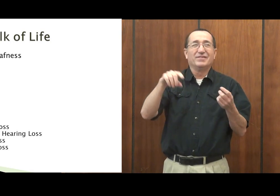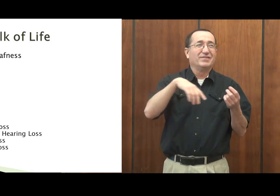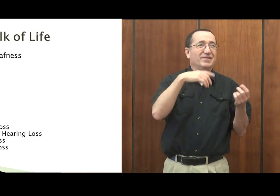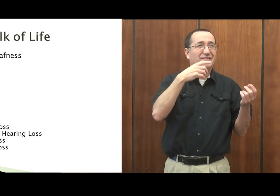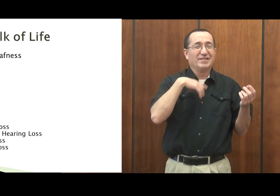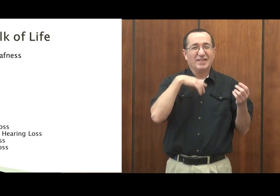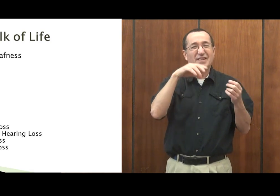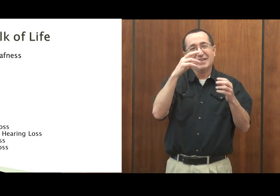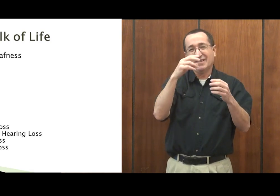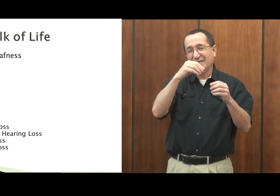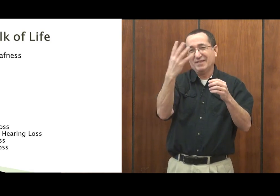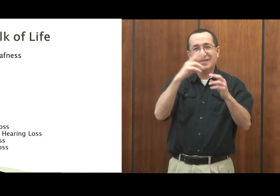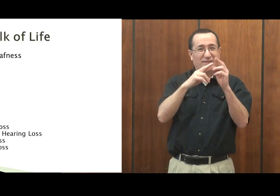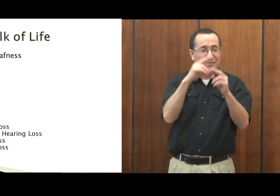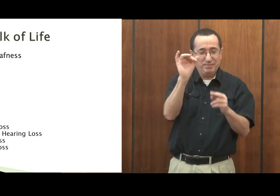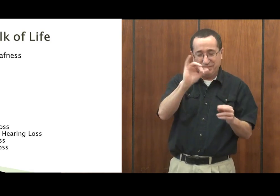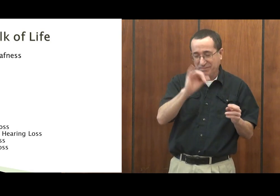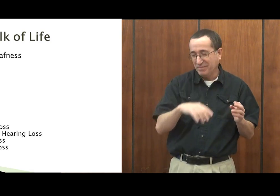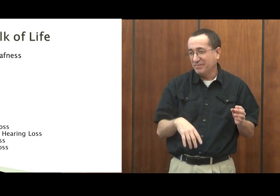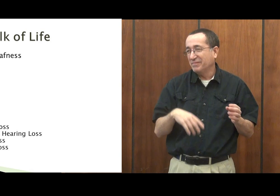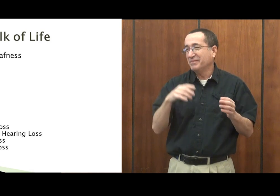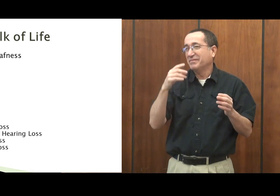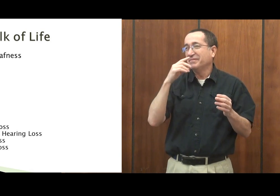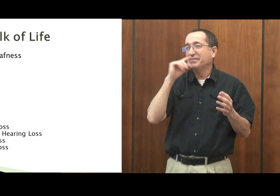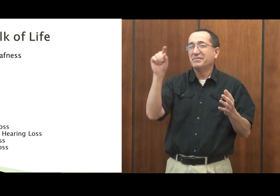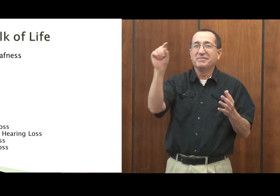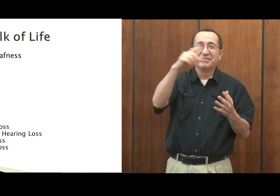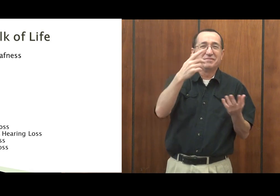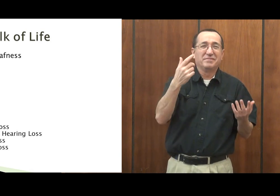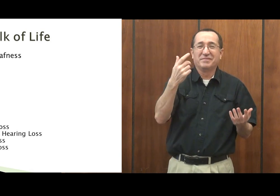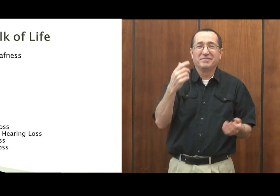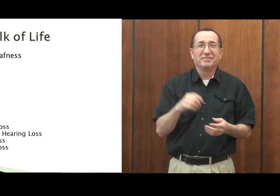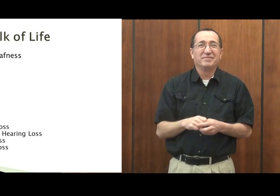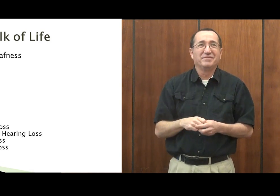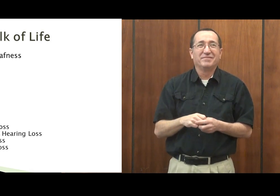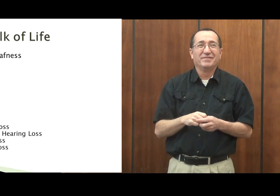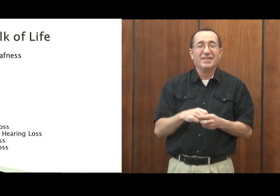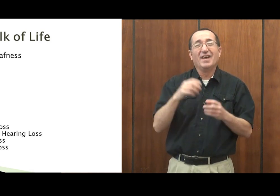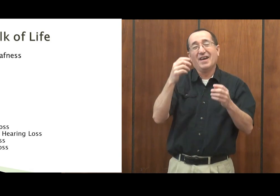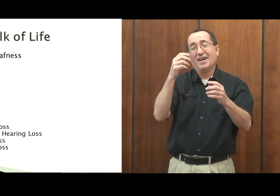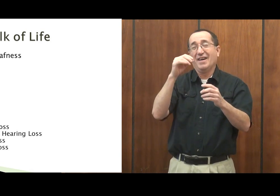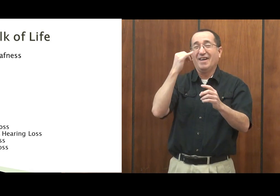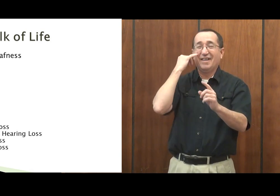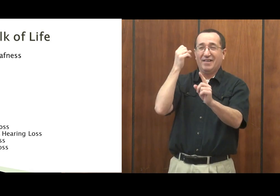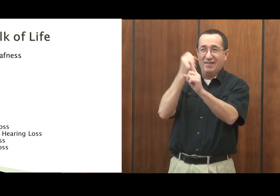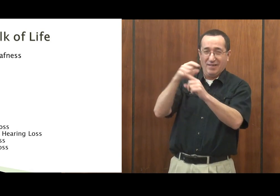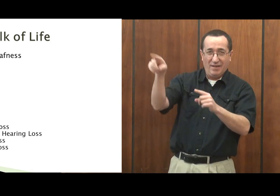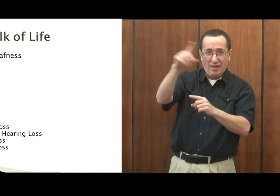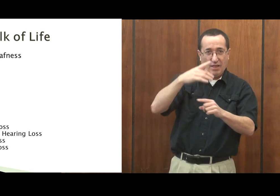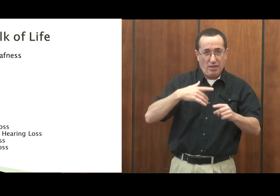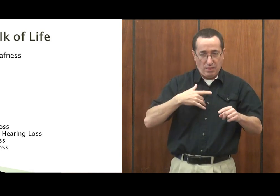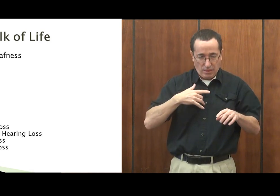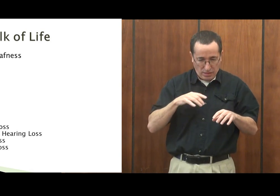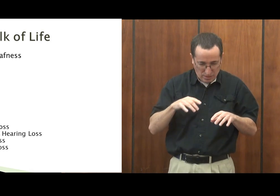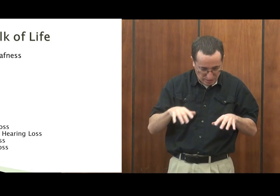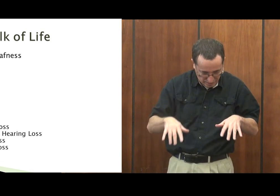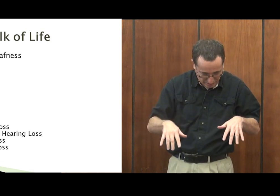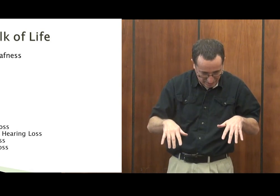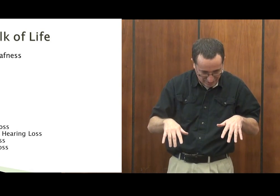hearing. And it happens to many relatives out there, you lose your hearing as you get older. And